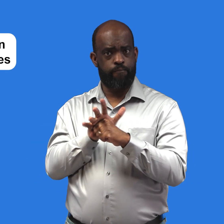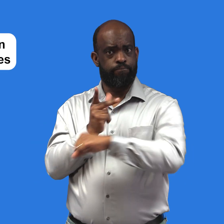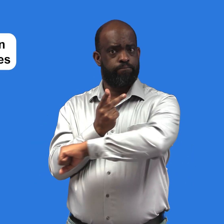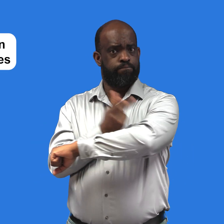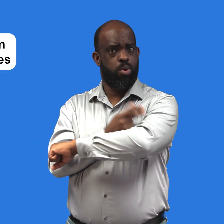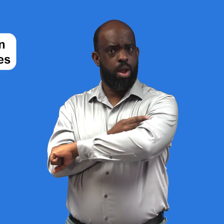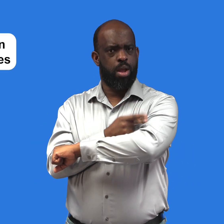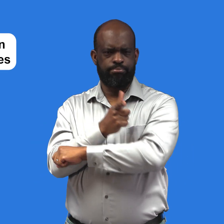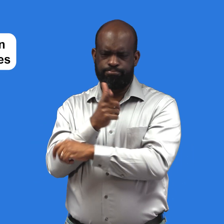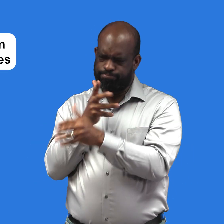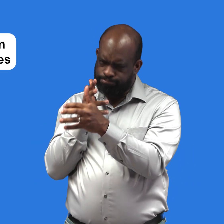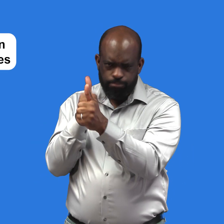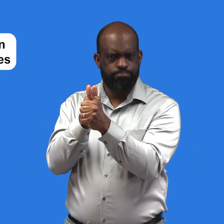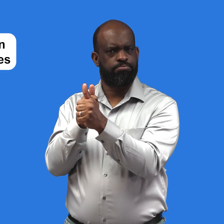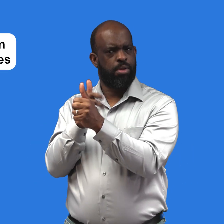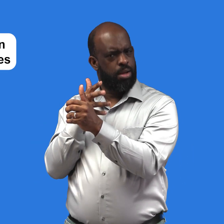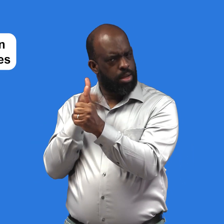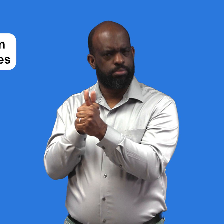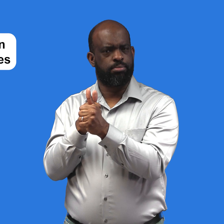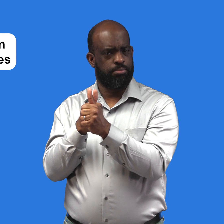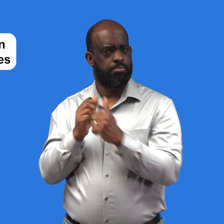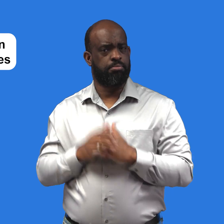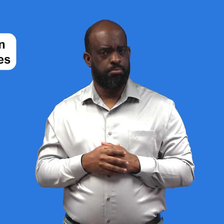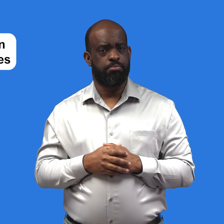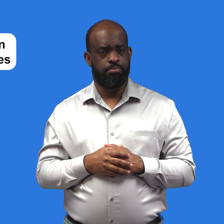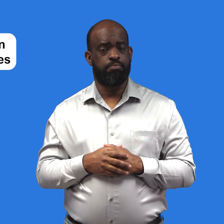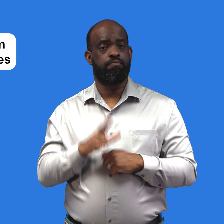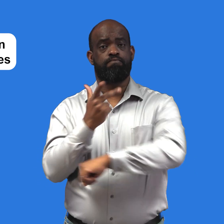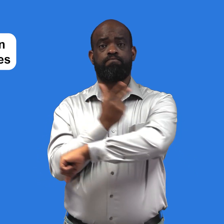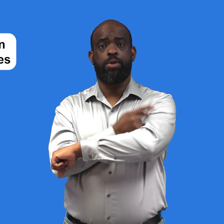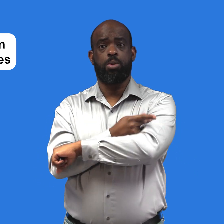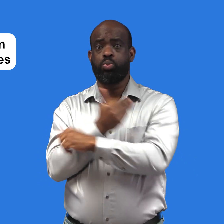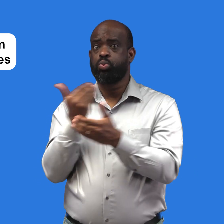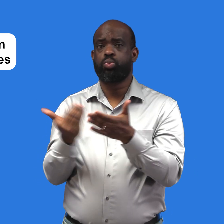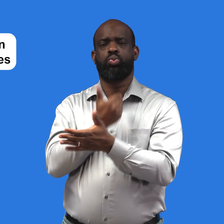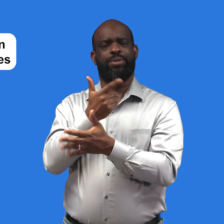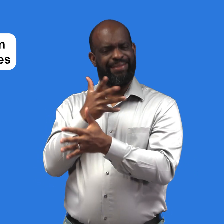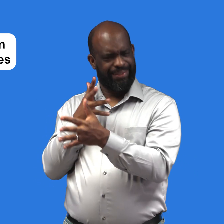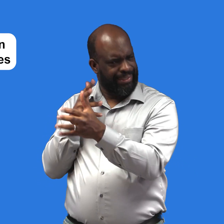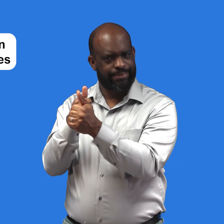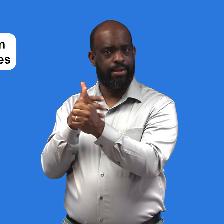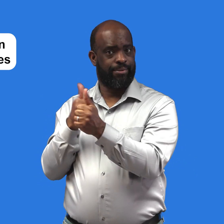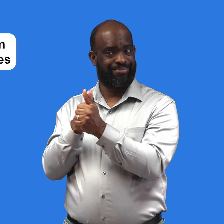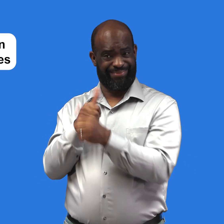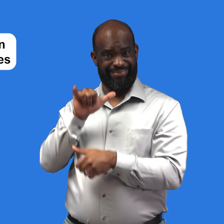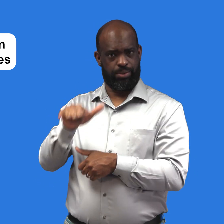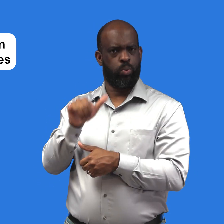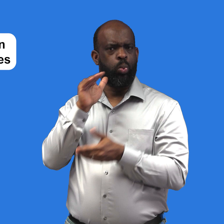up to date on COVID-19 vaccines. Staying up to date significantly lowers your